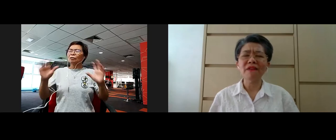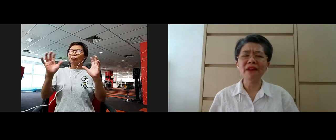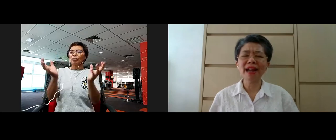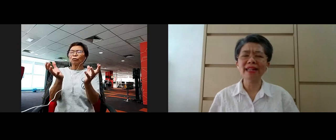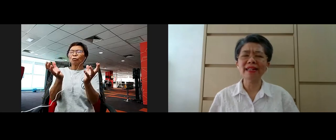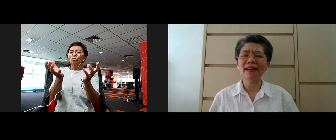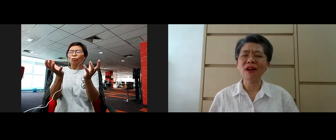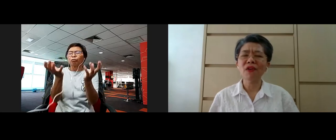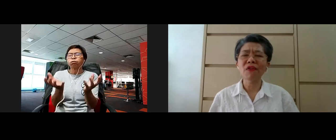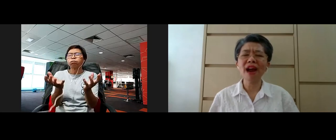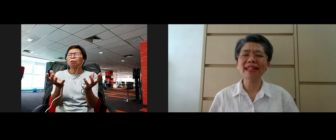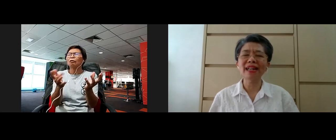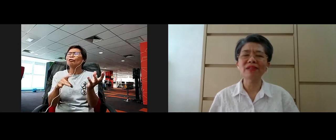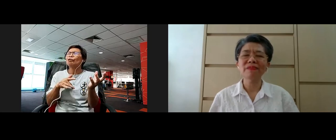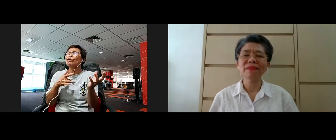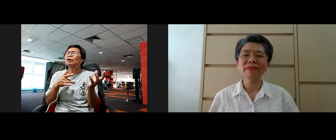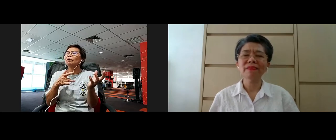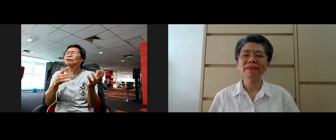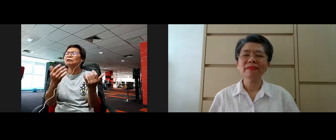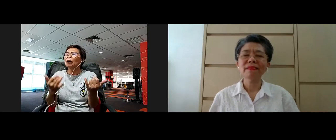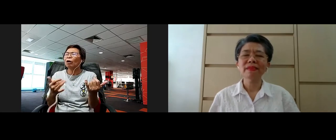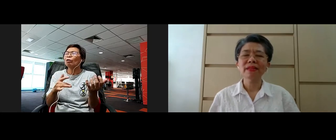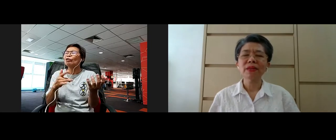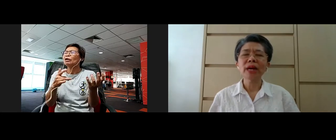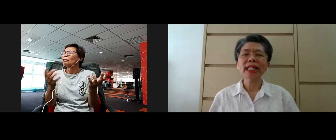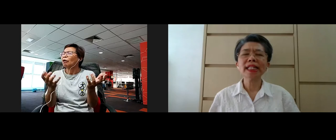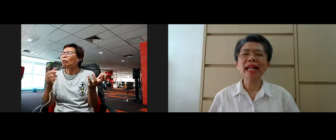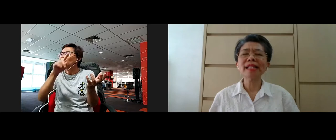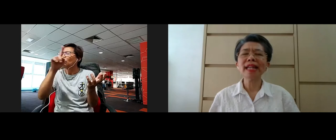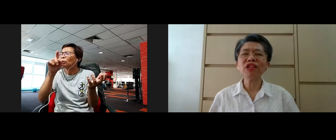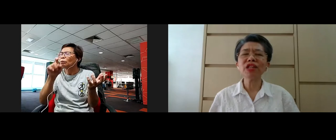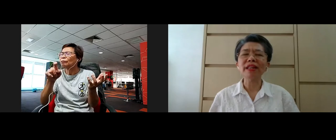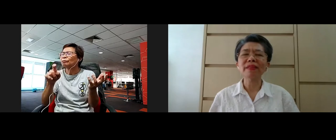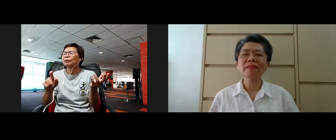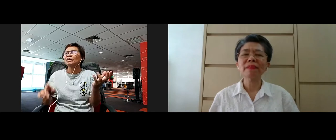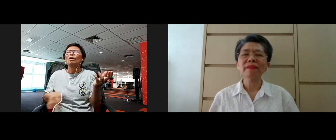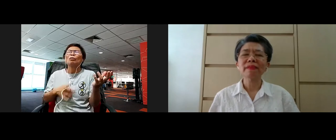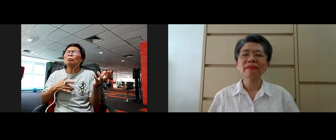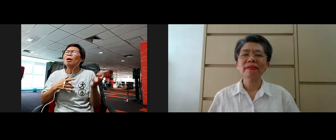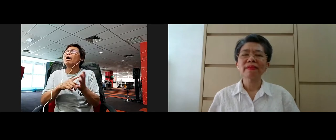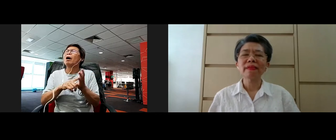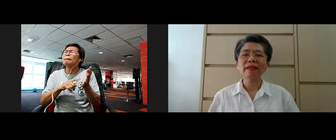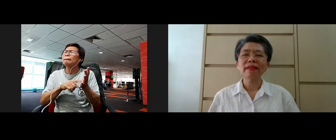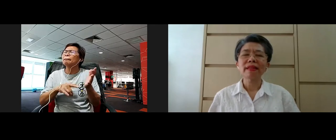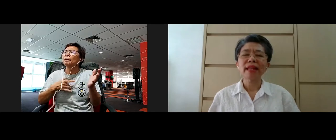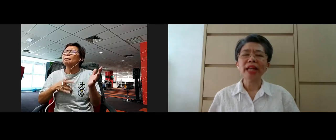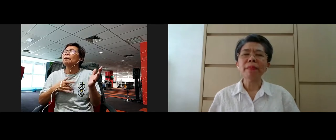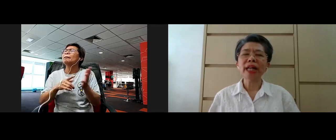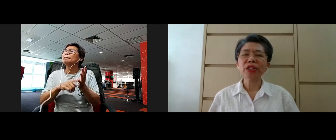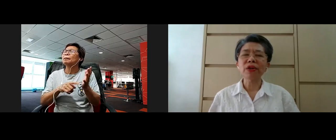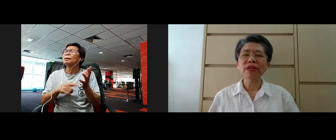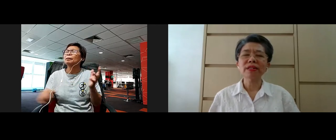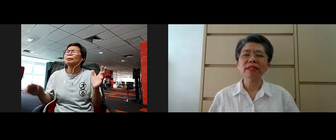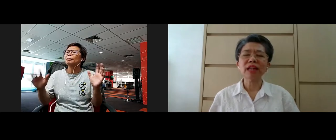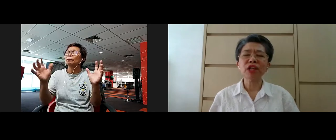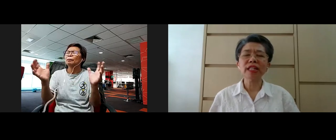right here, right now. What are the sensations at